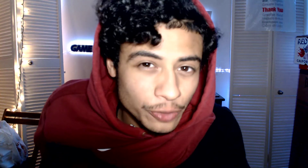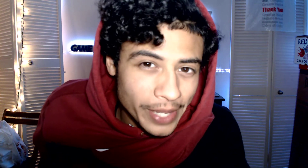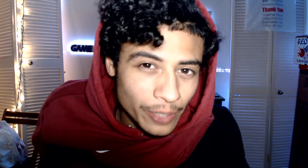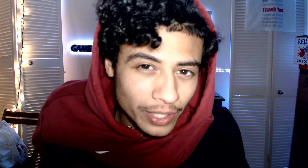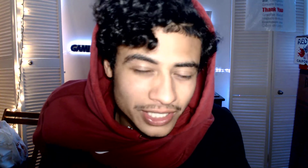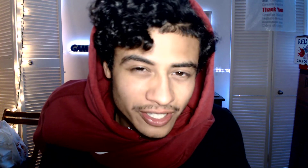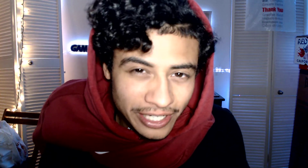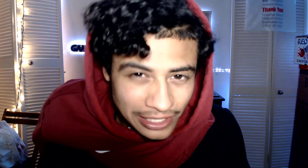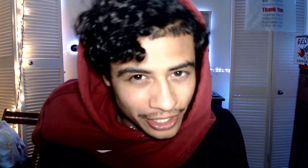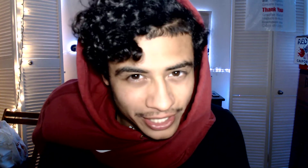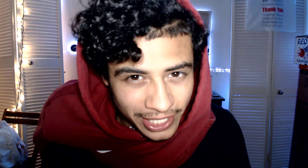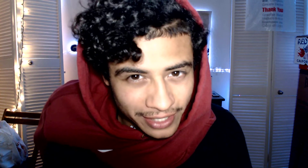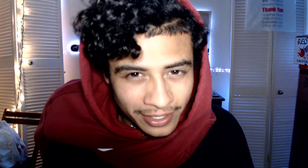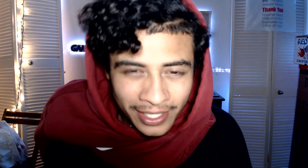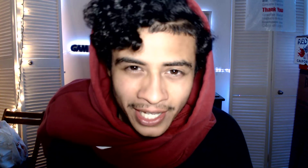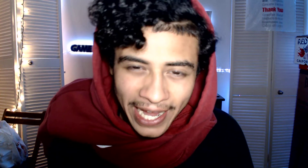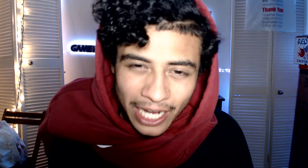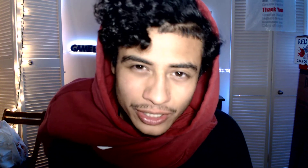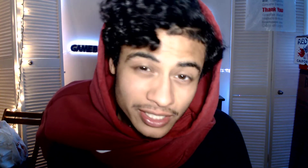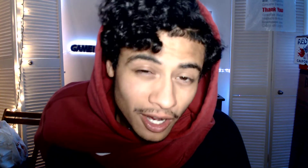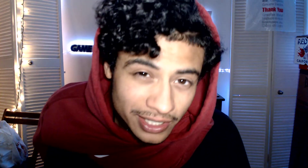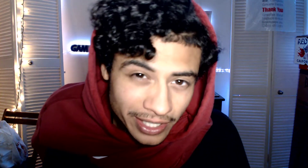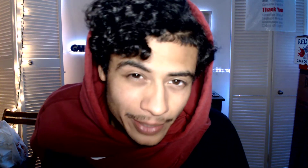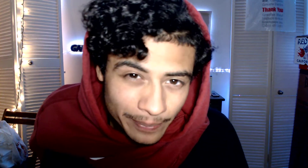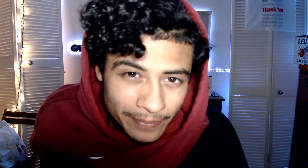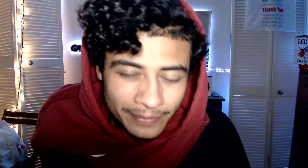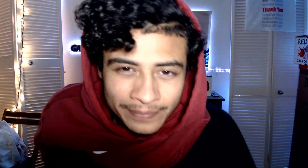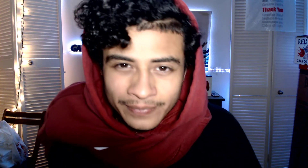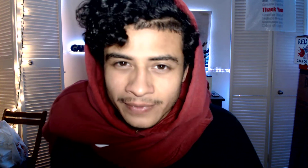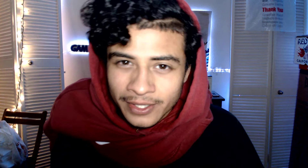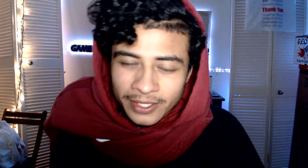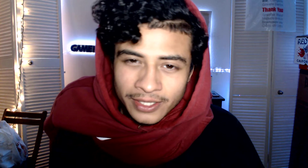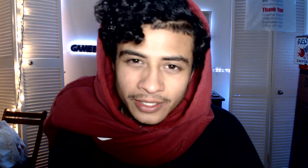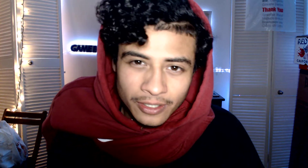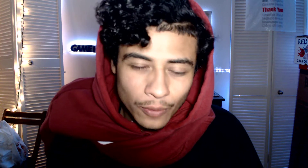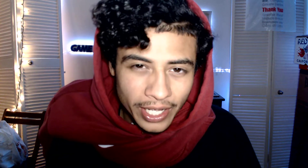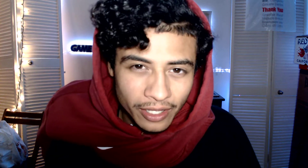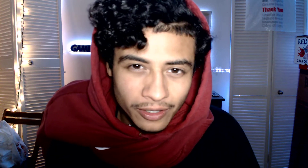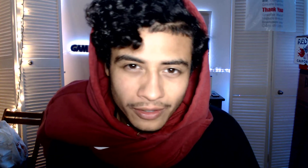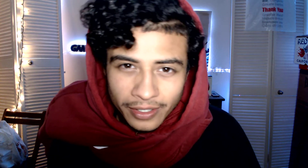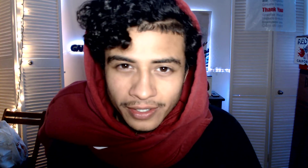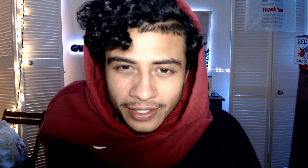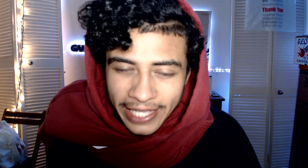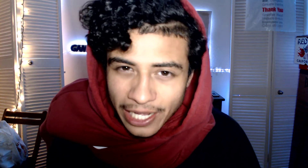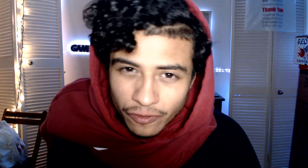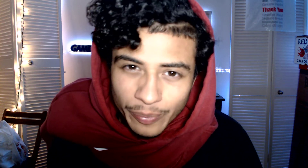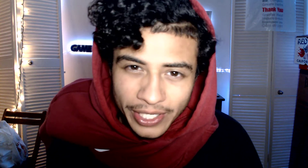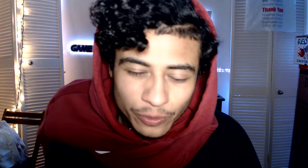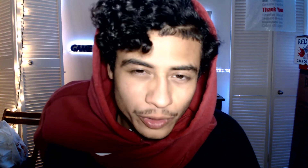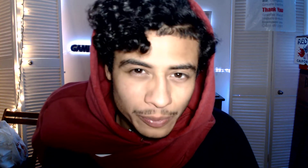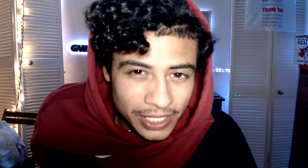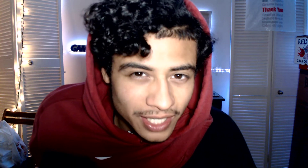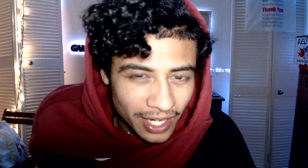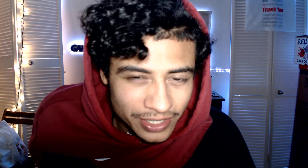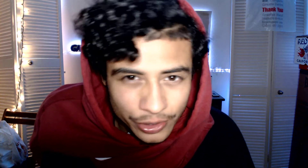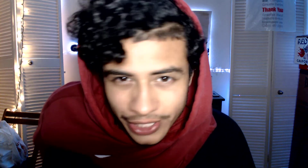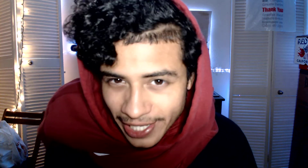may want to start learning how to talk to them? Well, the alphabet will be taught today,